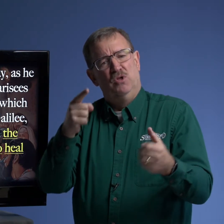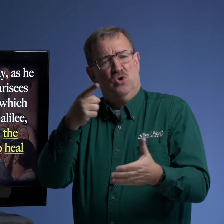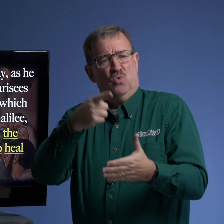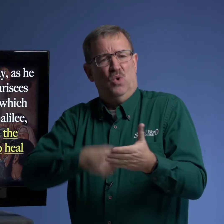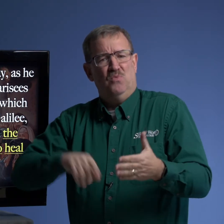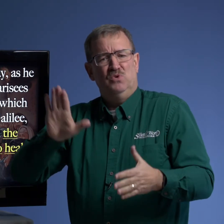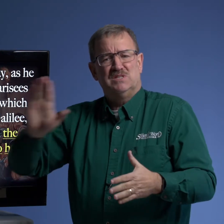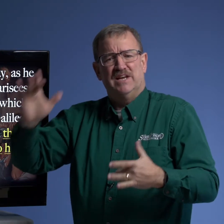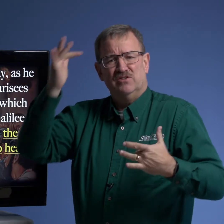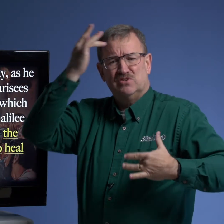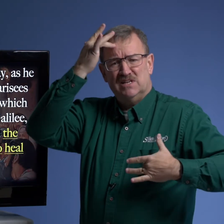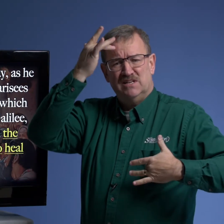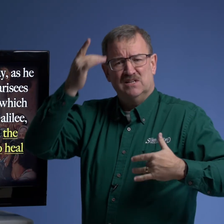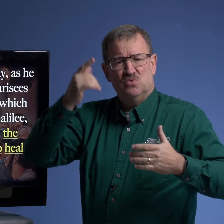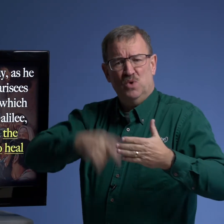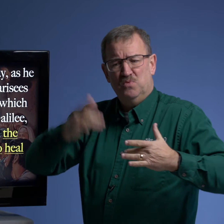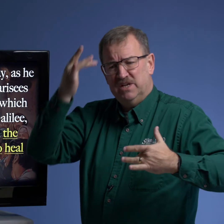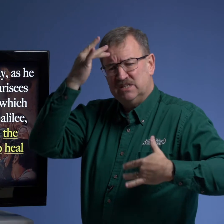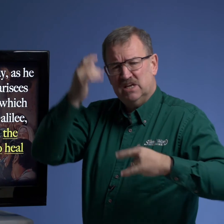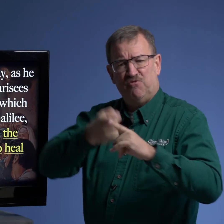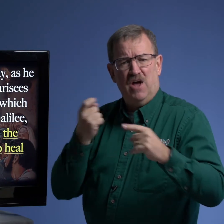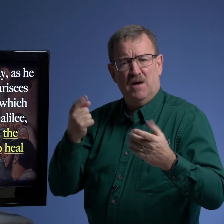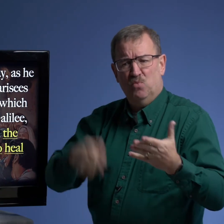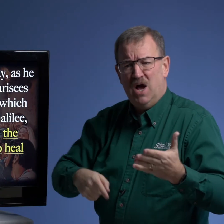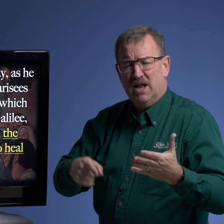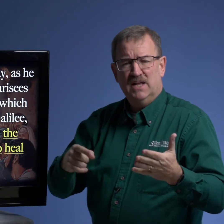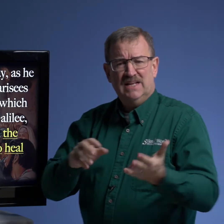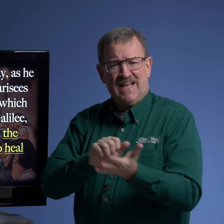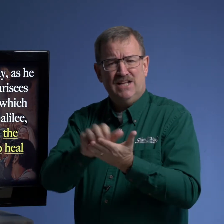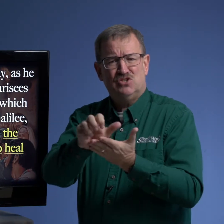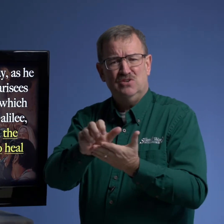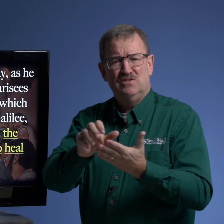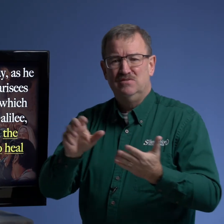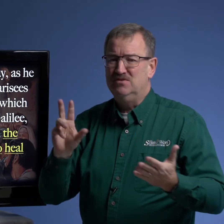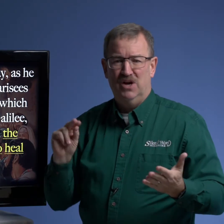what was their sickness what were they sick from what cancer no